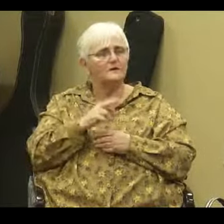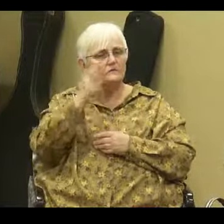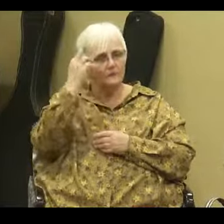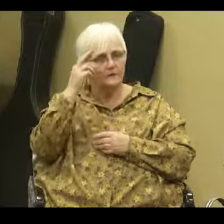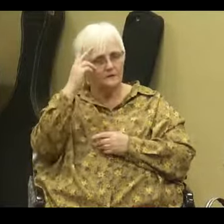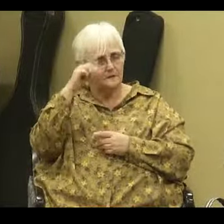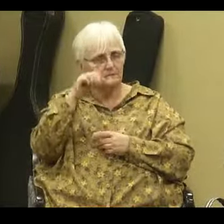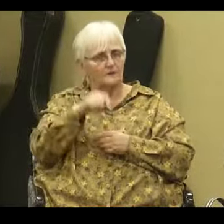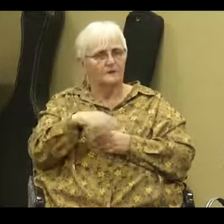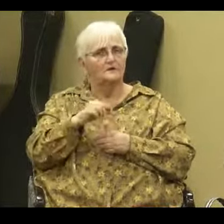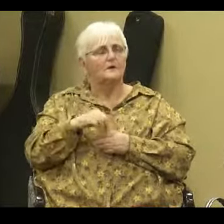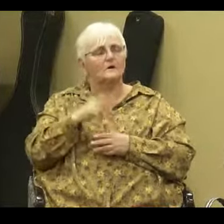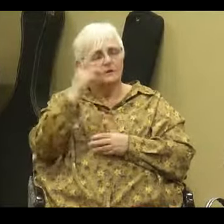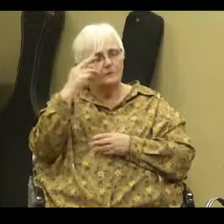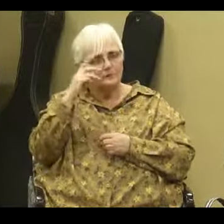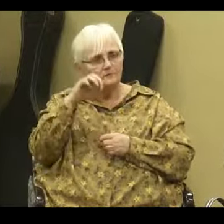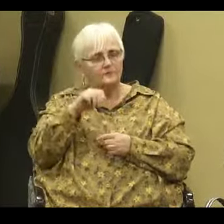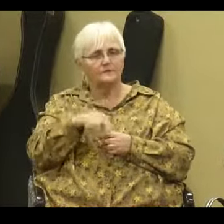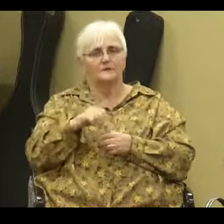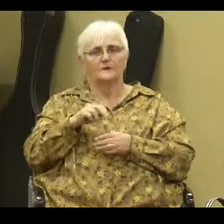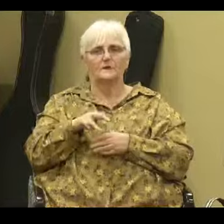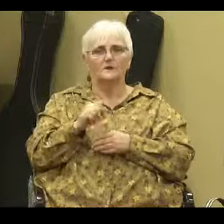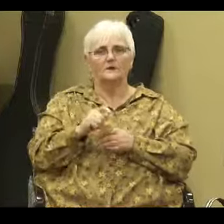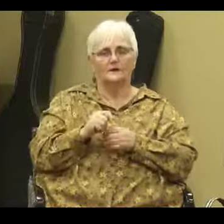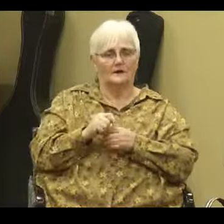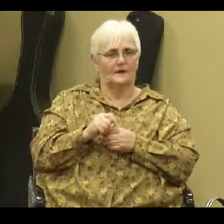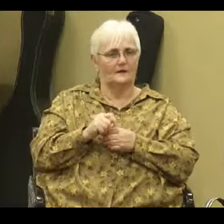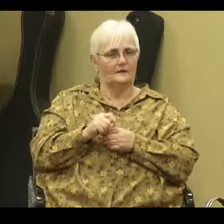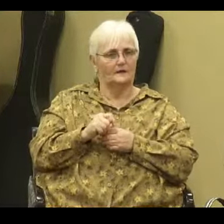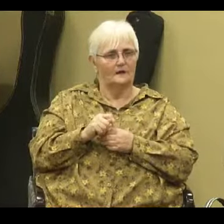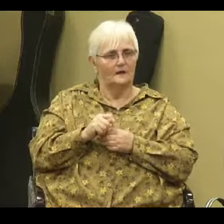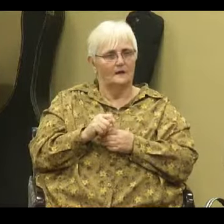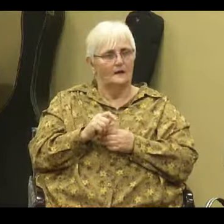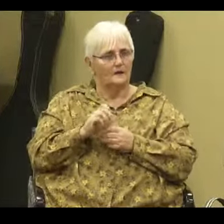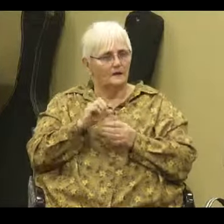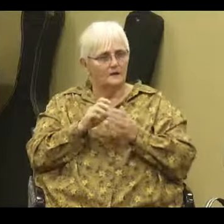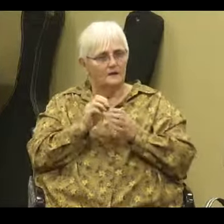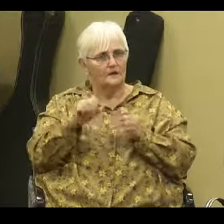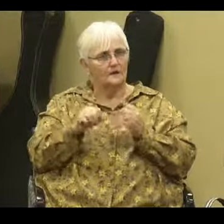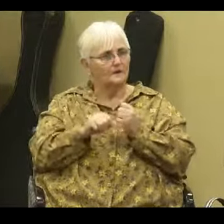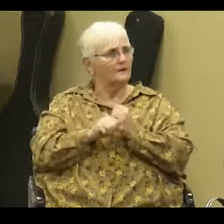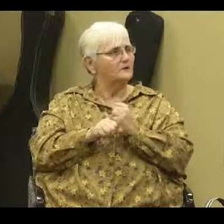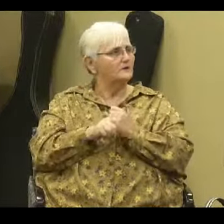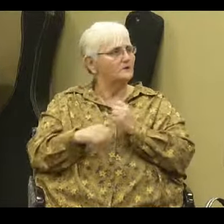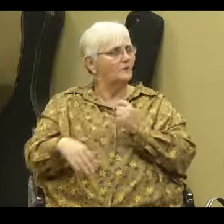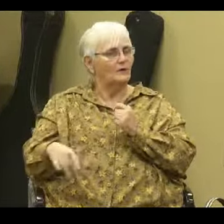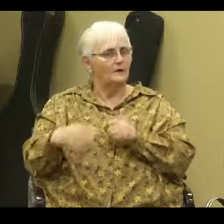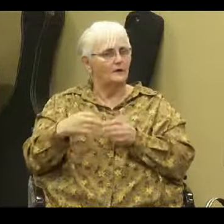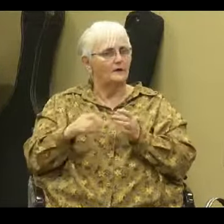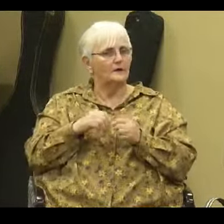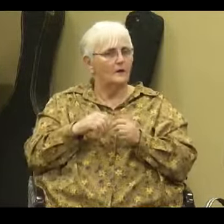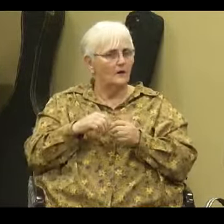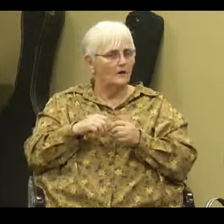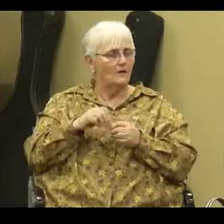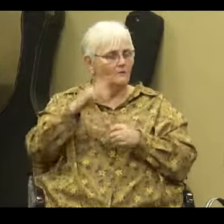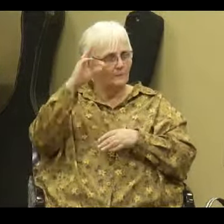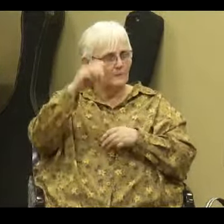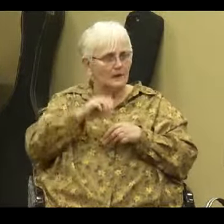Amen. There are reasons for this. And we're going to look at a familiar parable that Jesus told, the parable of the sower. And then he